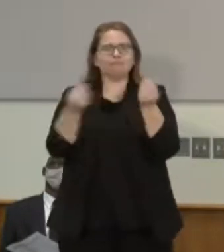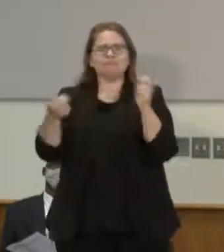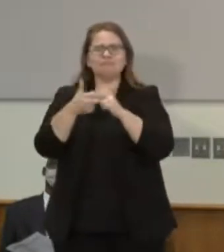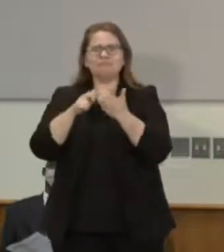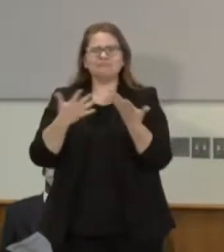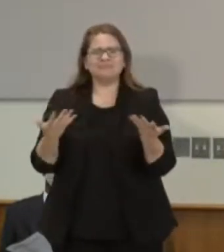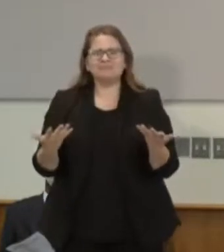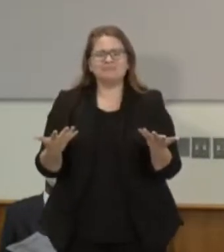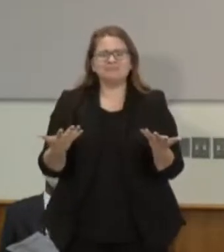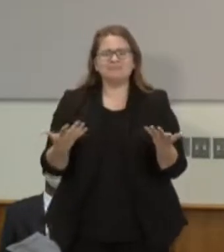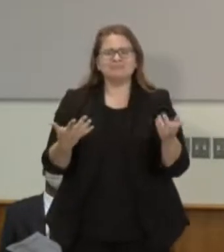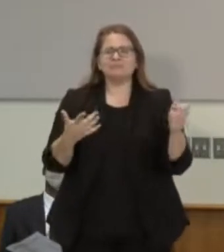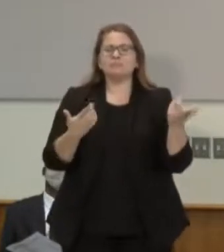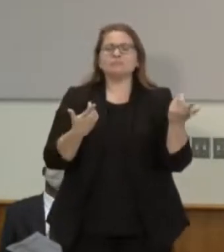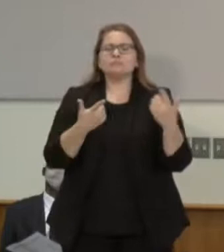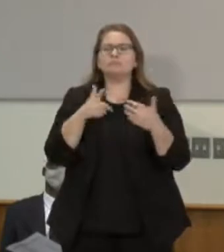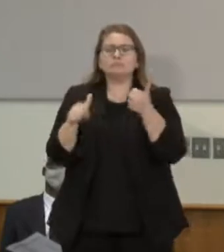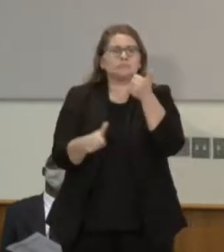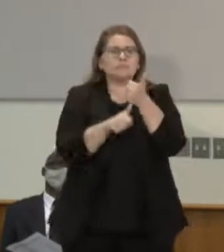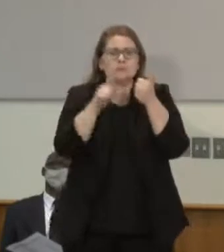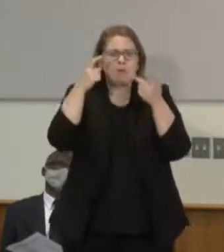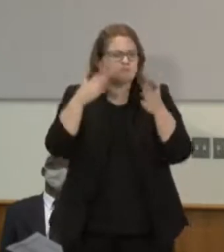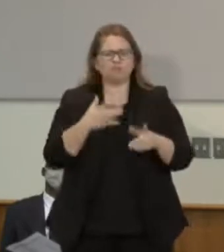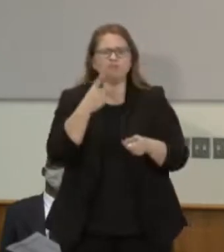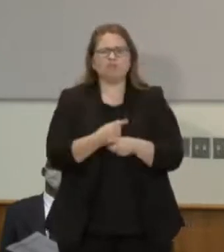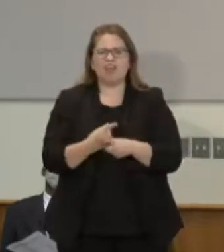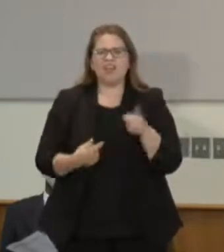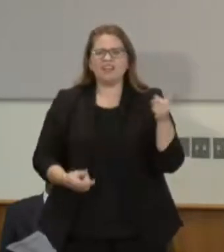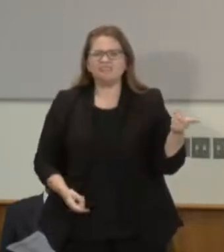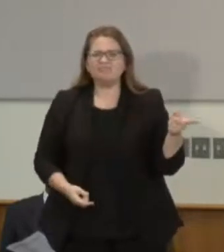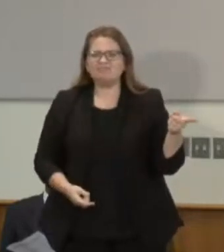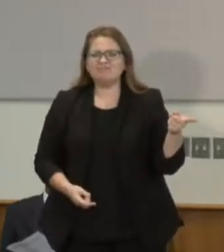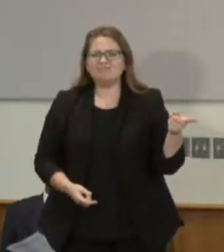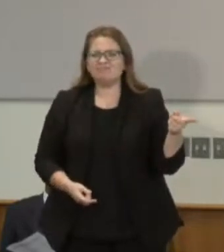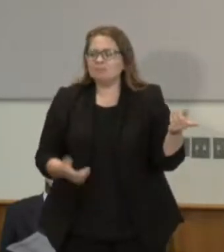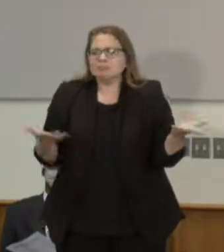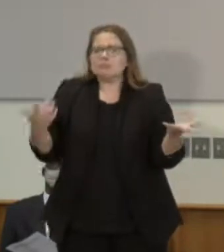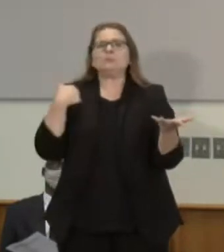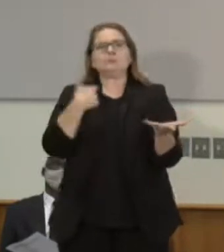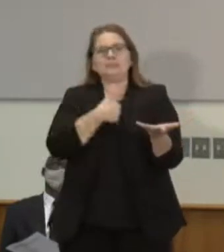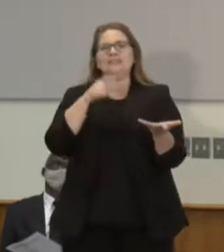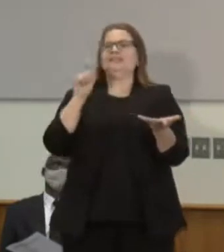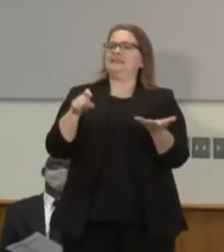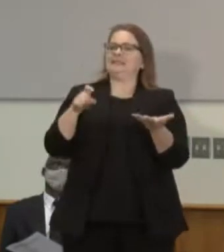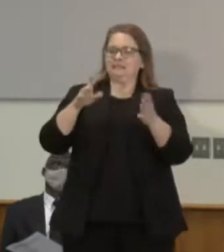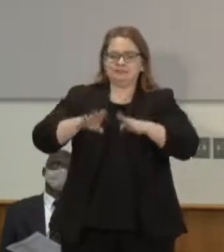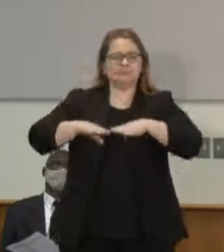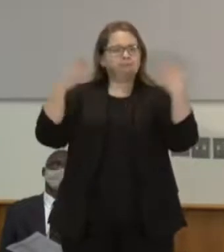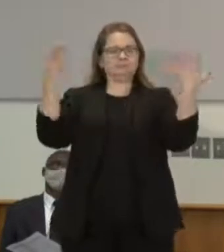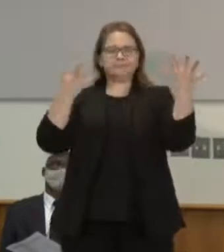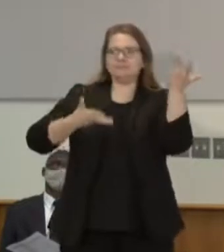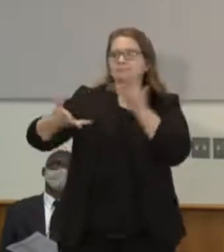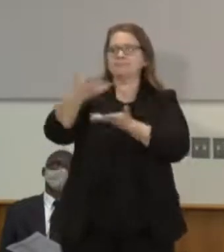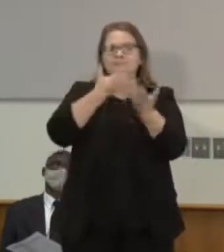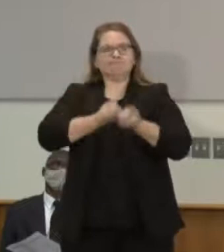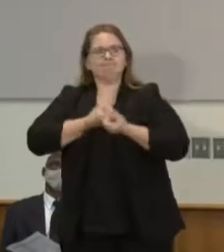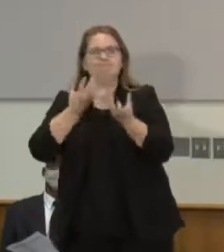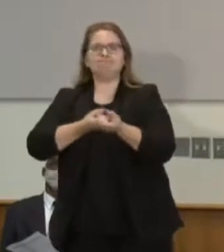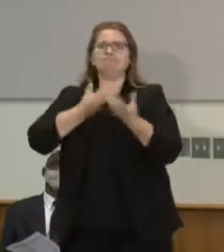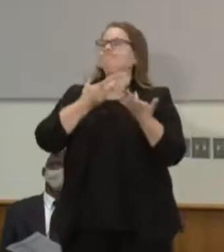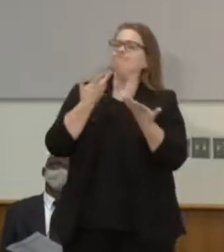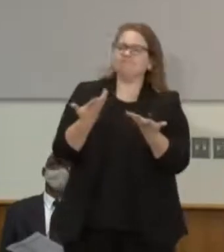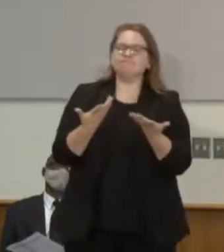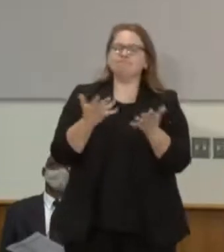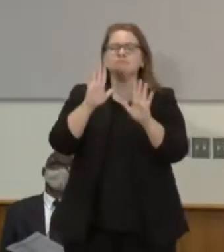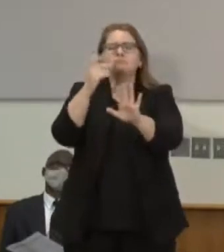right it's in the context of the moment that we're in we need to do that and I again say there will be consequences that I think are going